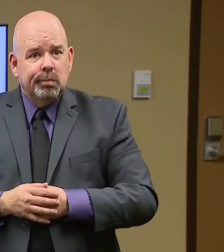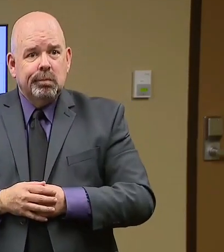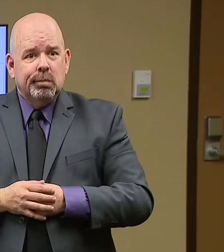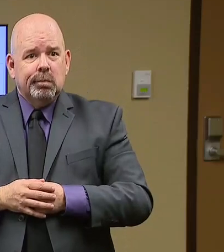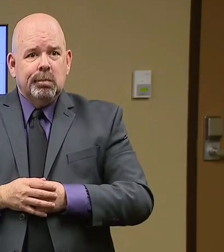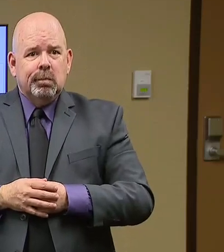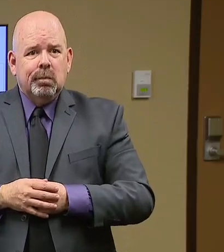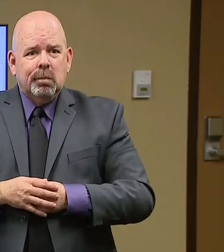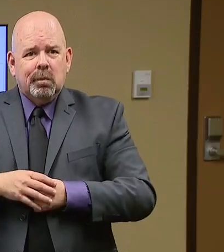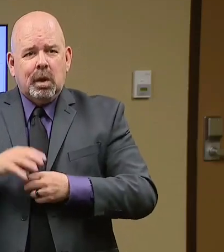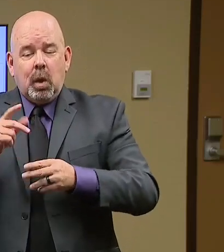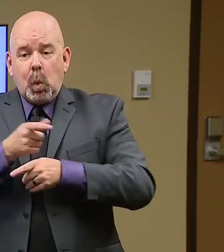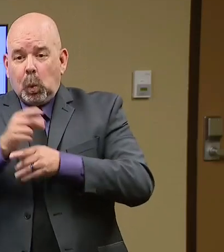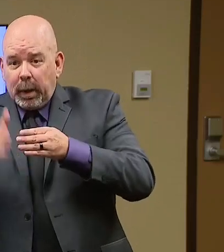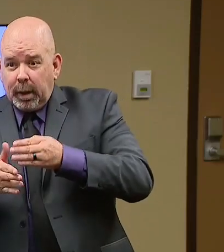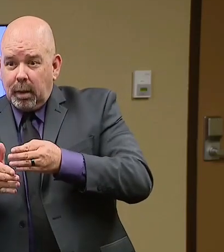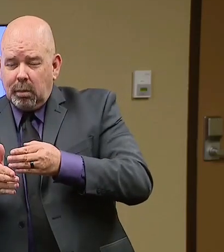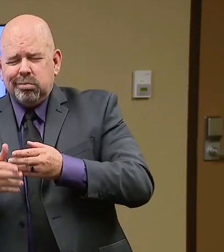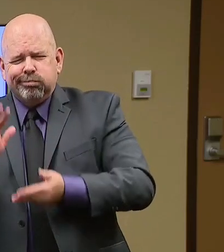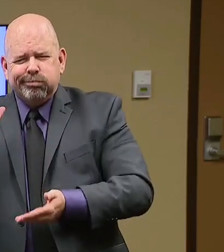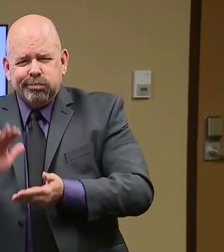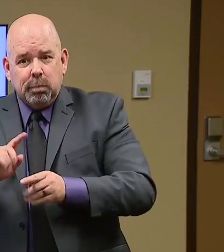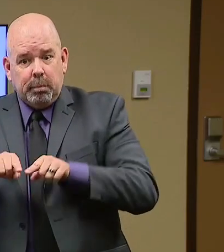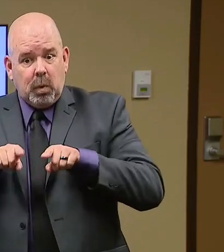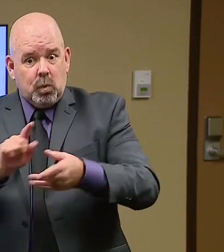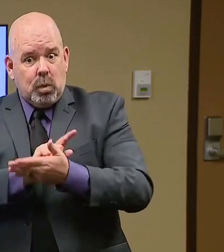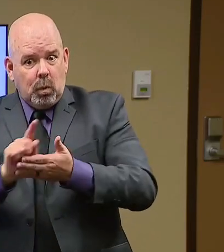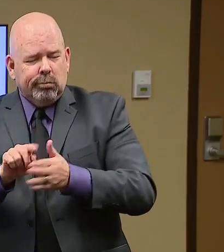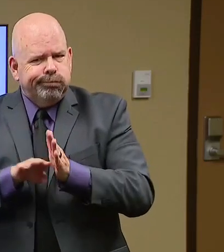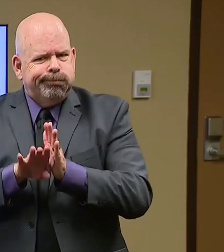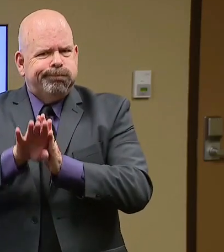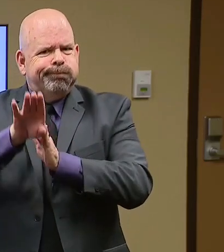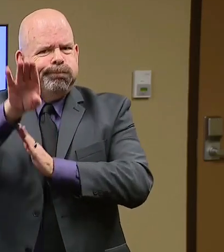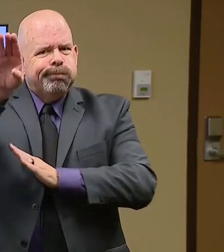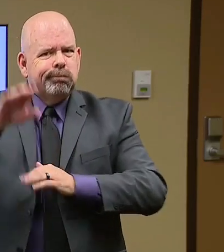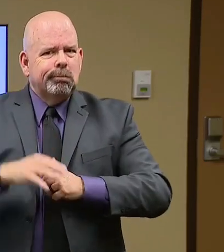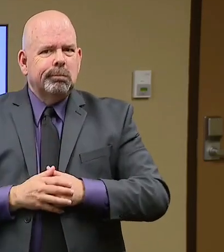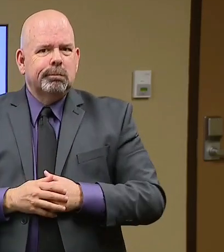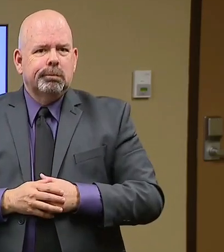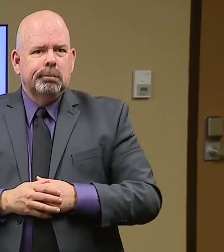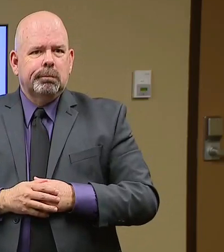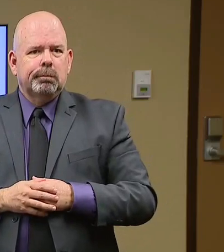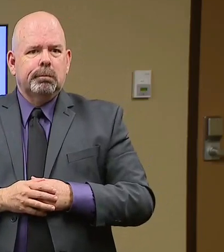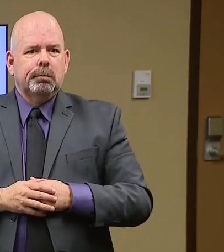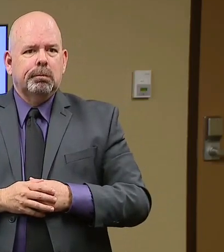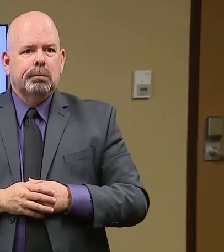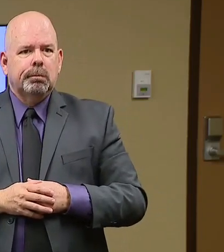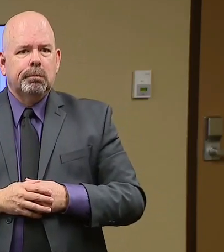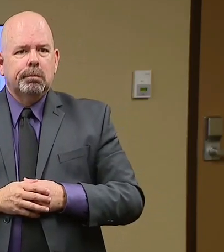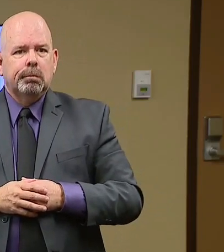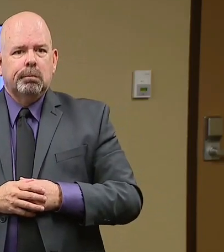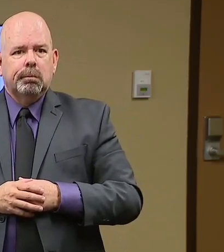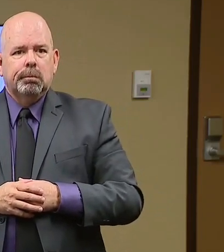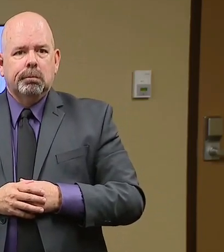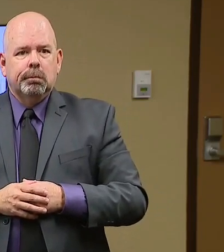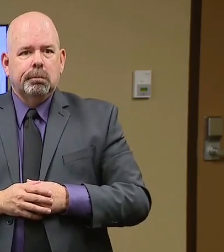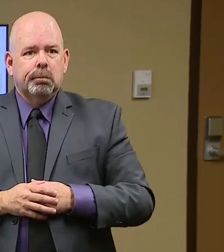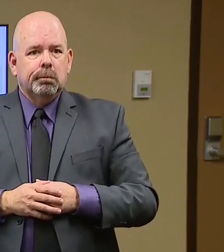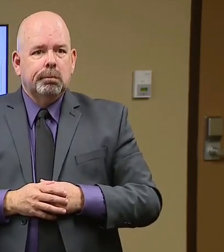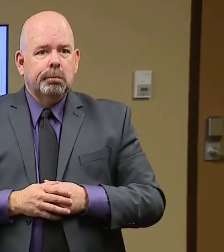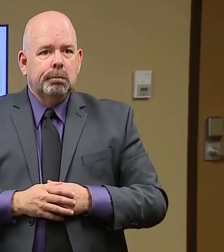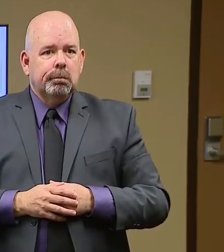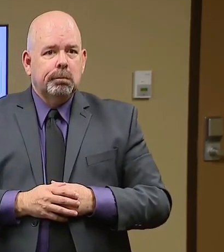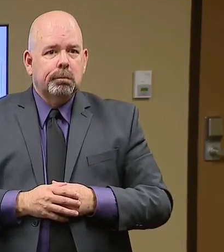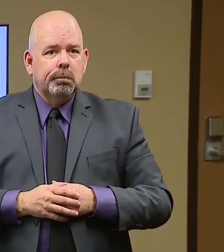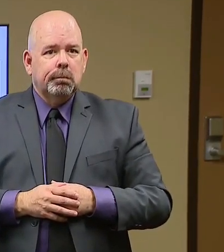levels of this that we're seeing. Next slide. This is the hospitalizations, the census numbers.